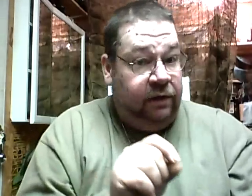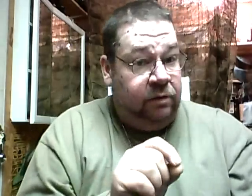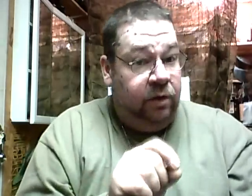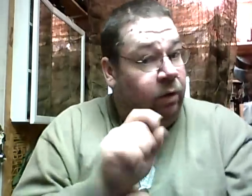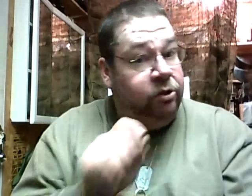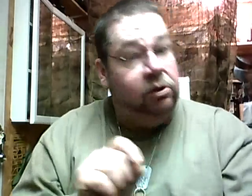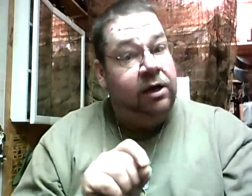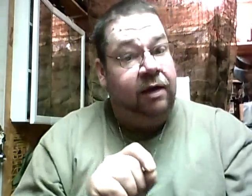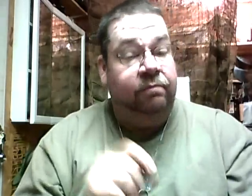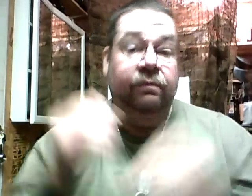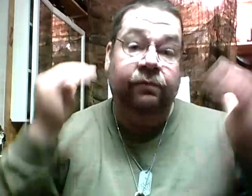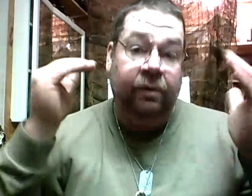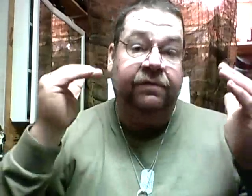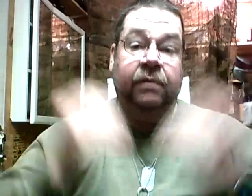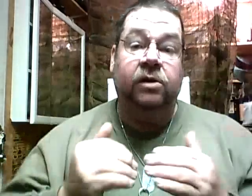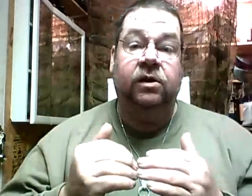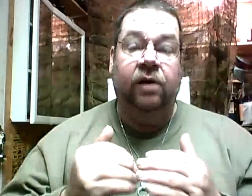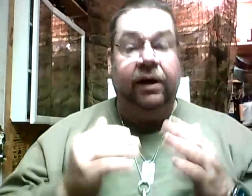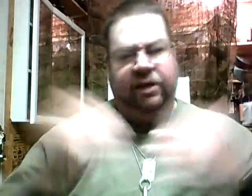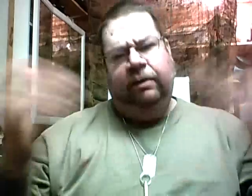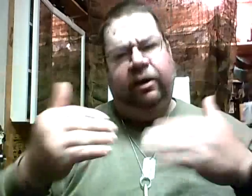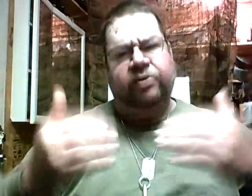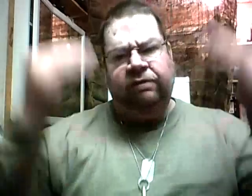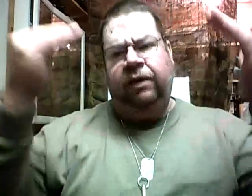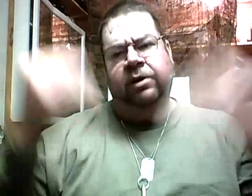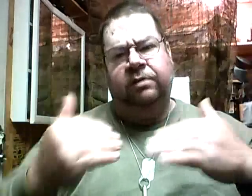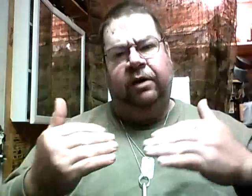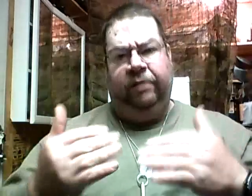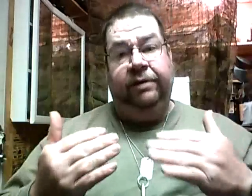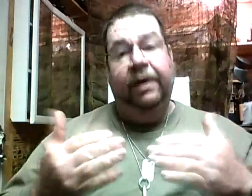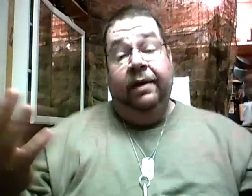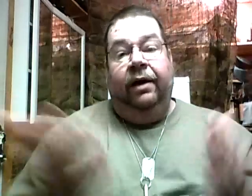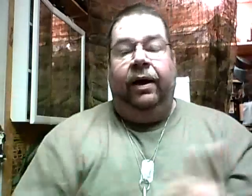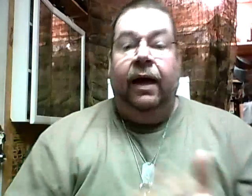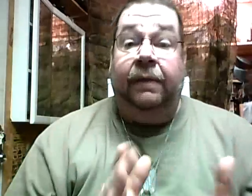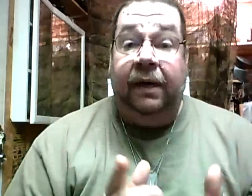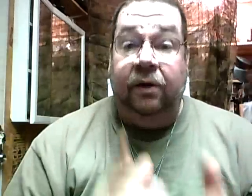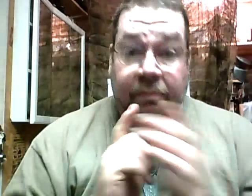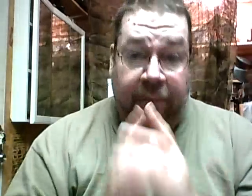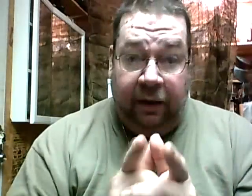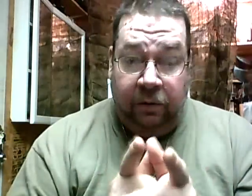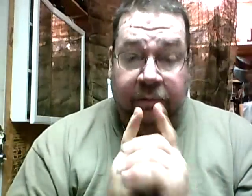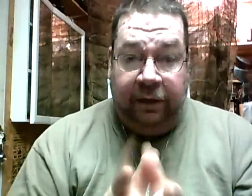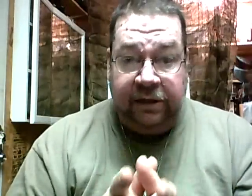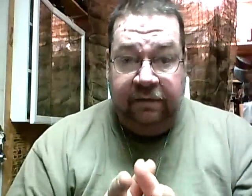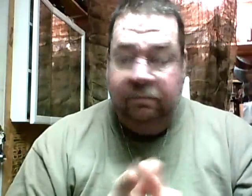If I give something away, what would you like to have for about 50 bucks or under? Okay? I think everybody understands 50 bucks or under. Okay? All right. I'm out of here. Play hard. Play safe.